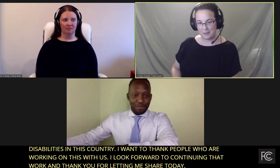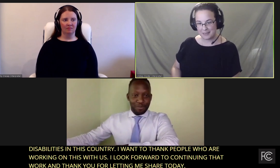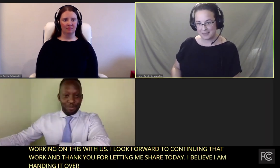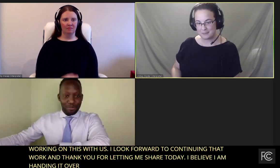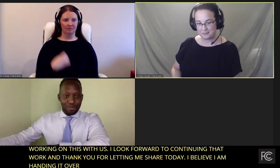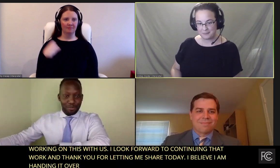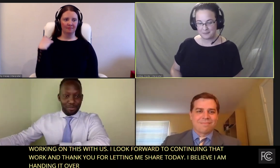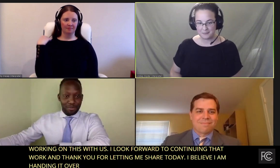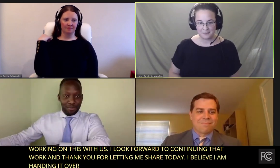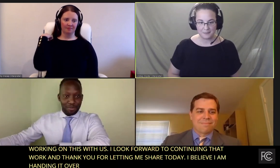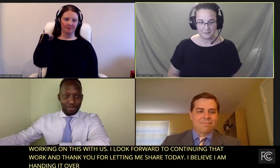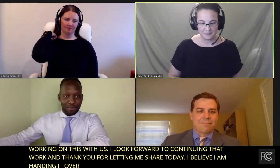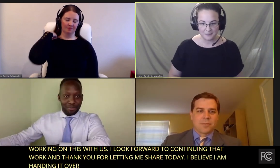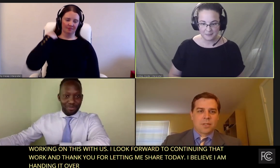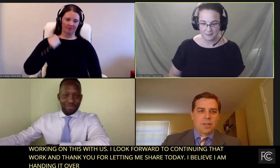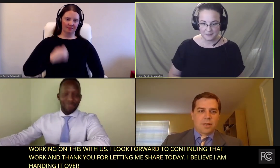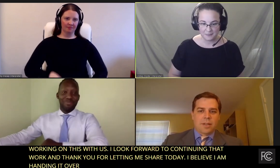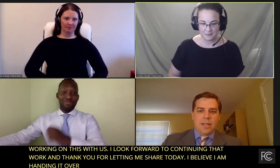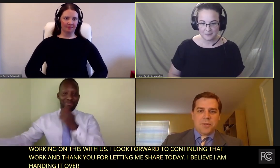with his comments.